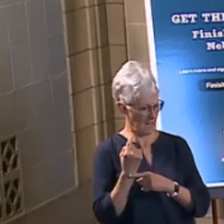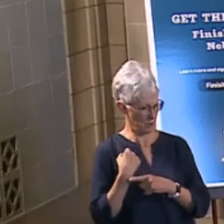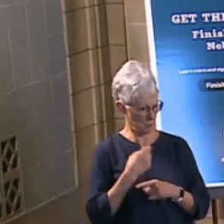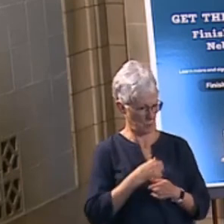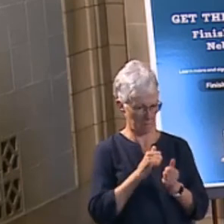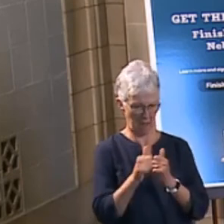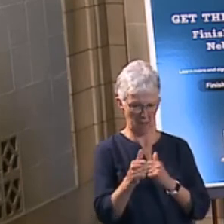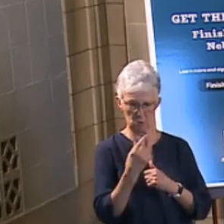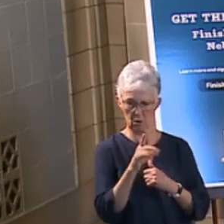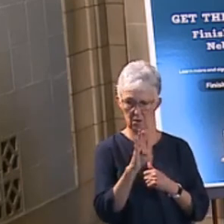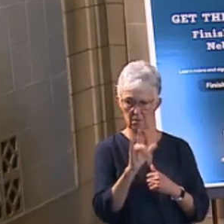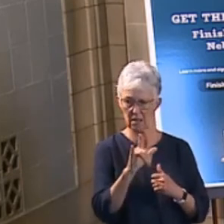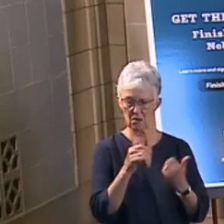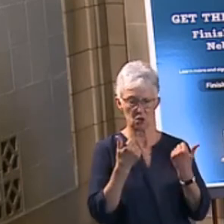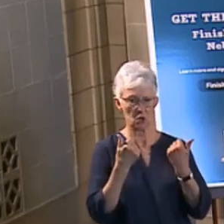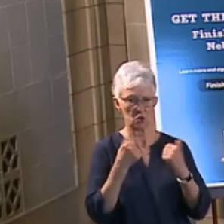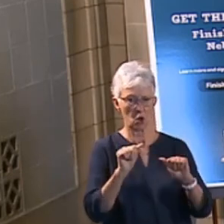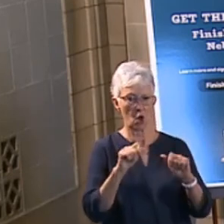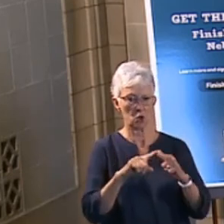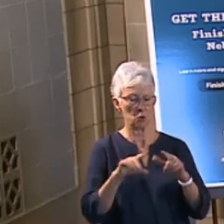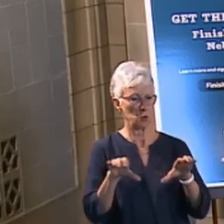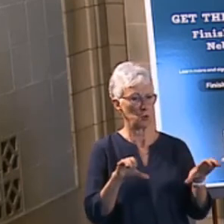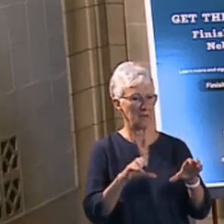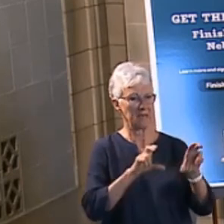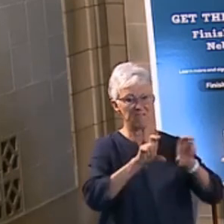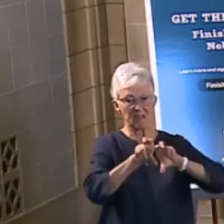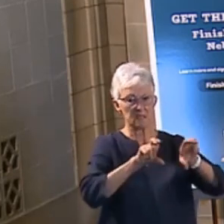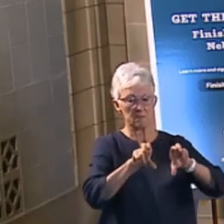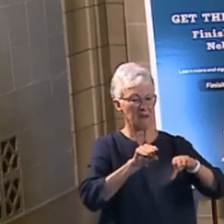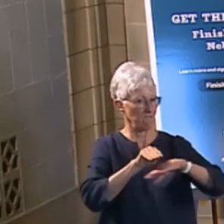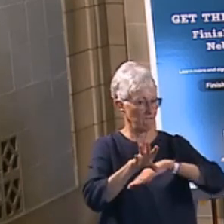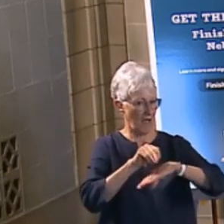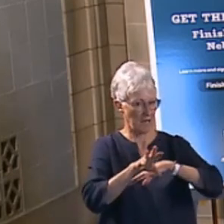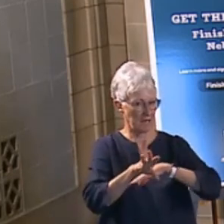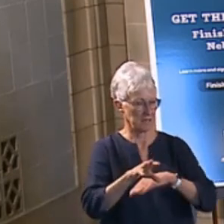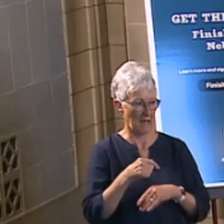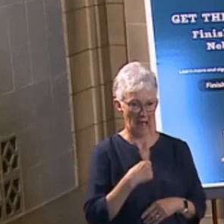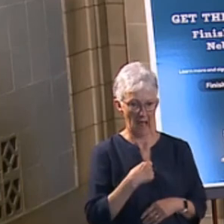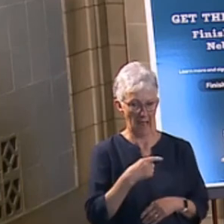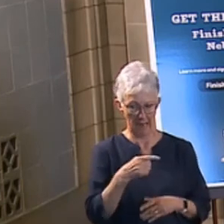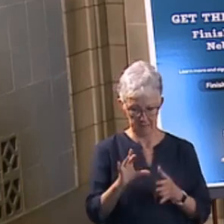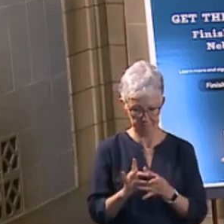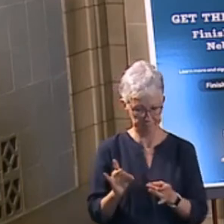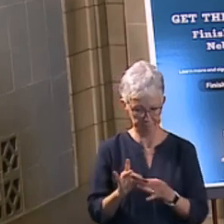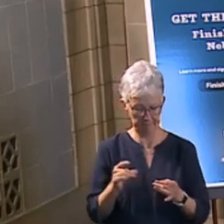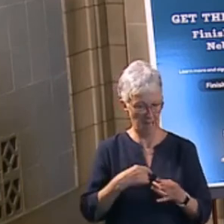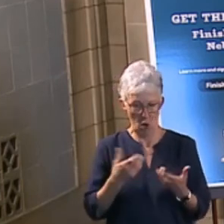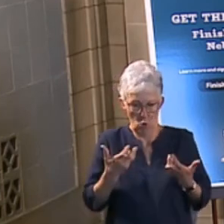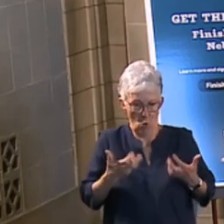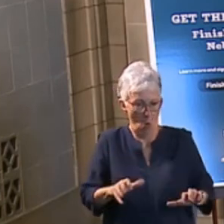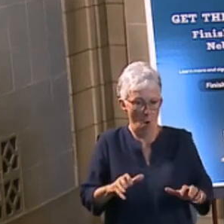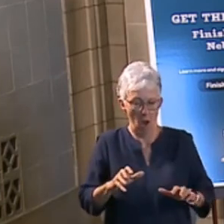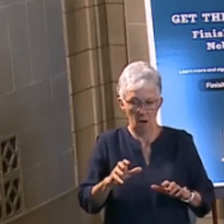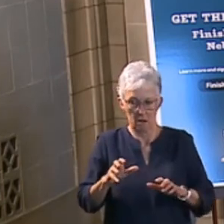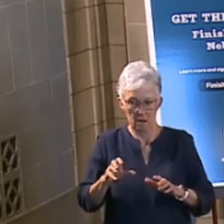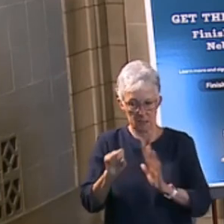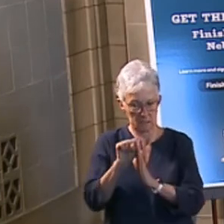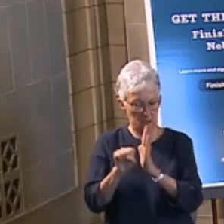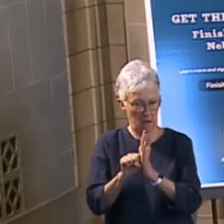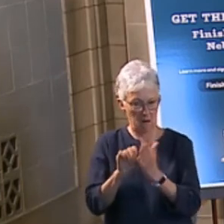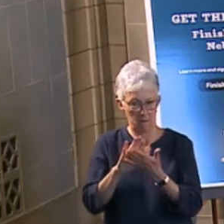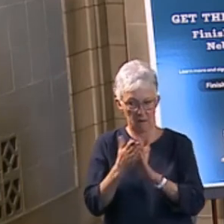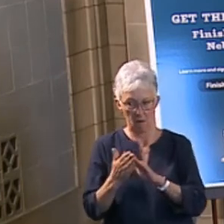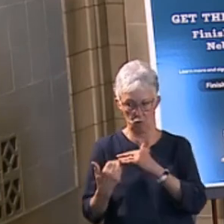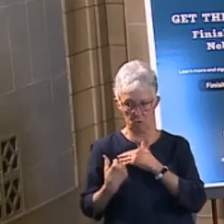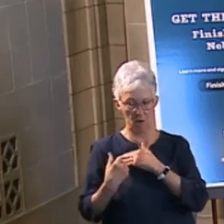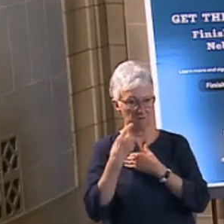ago when we started doing investment advice. I had been talking about how I did not want to see the state becoming liable for the pension problems from the Omaha public